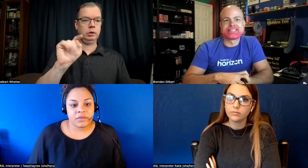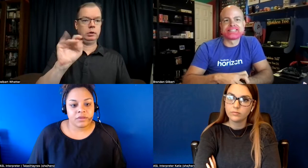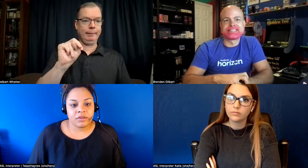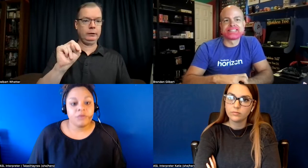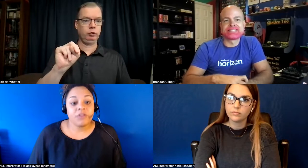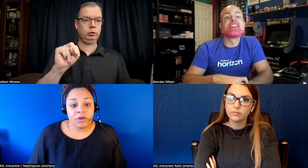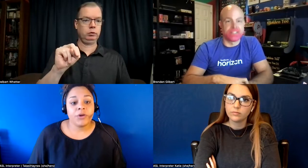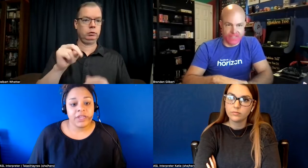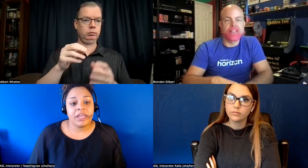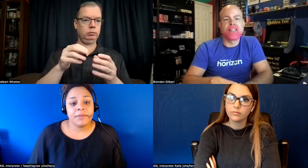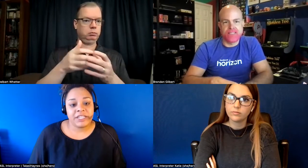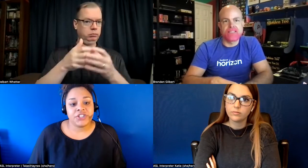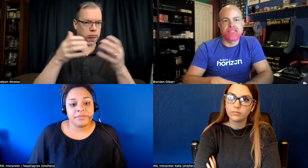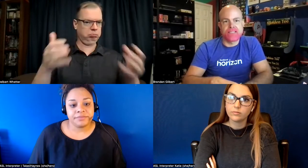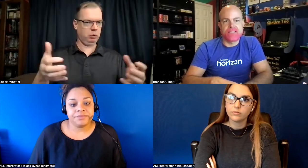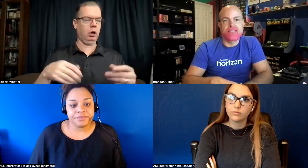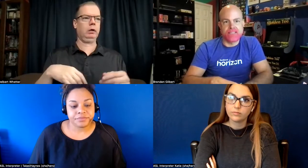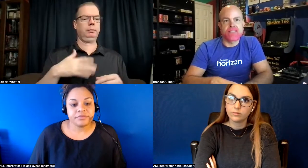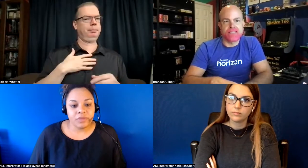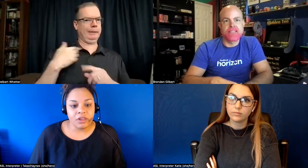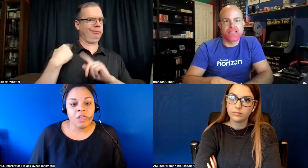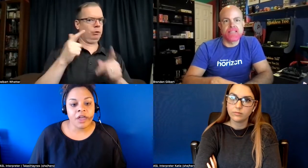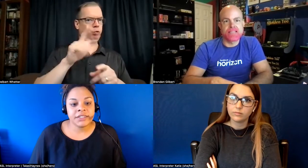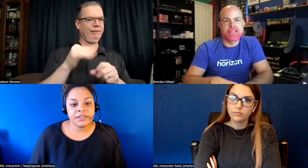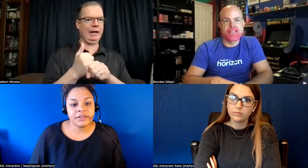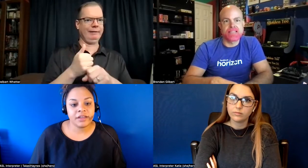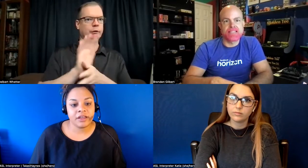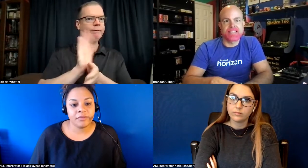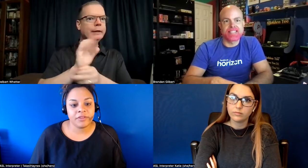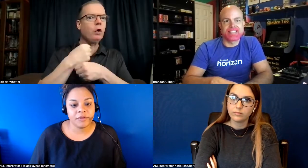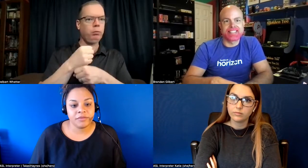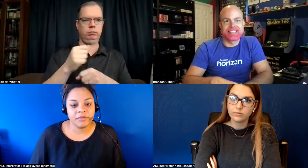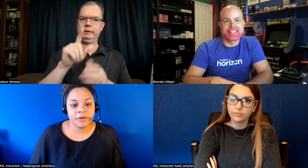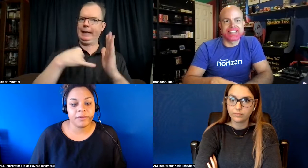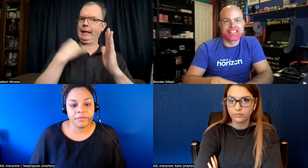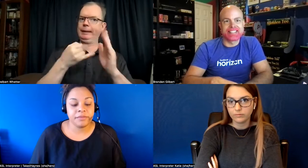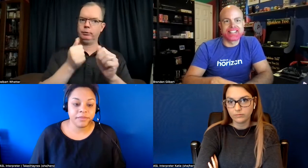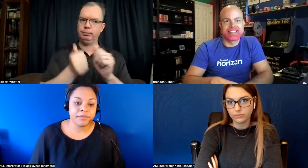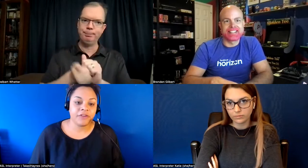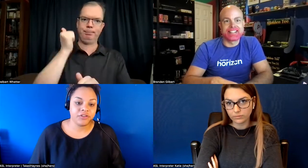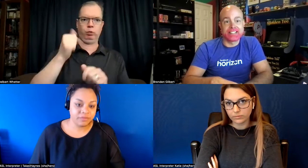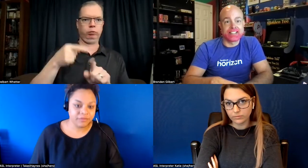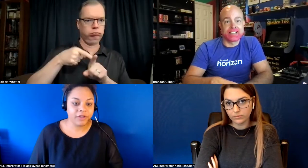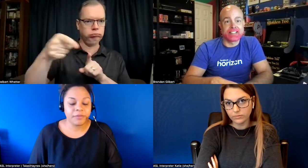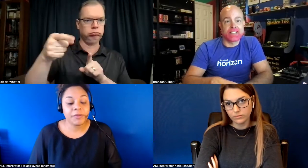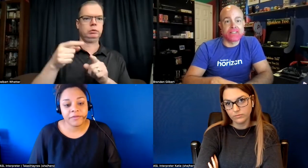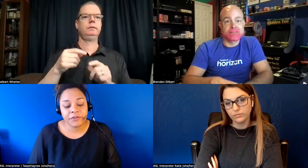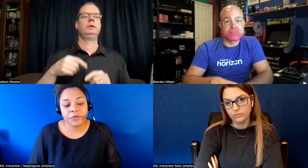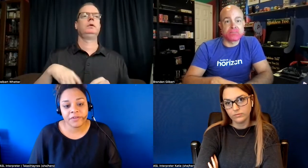i was working in animation a lot um it's been my passion um in my for 25